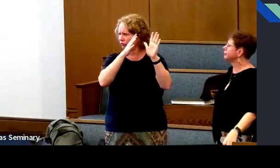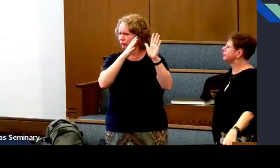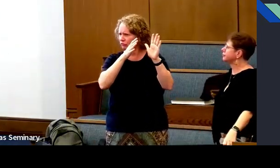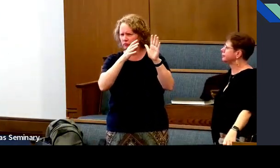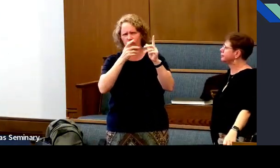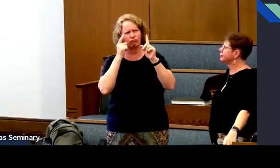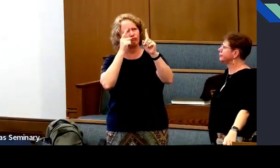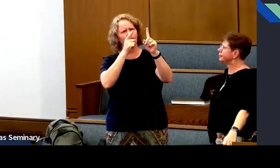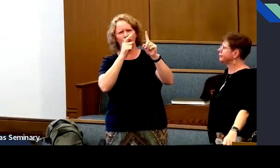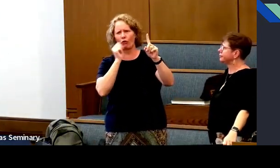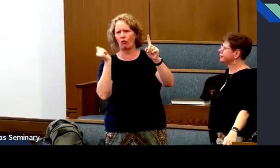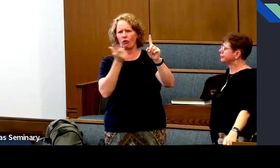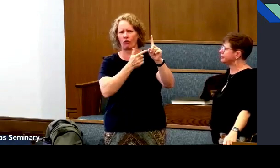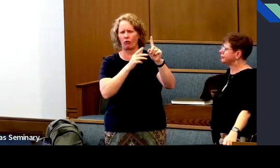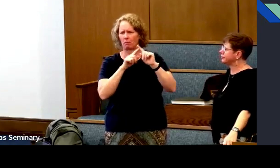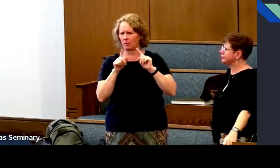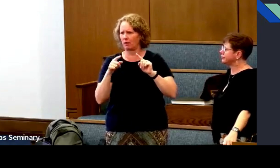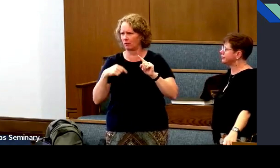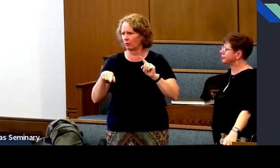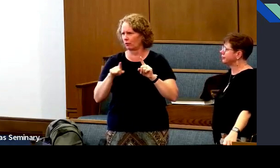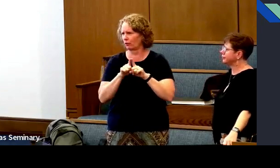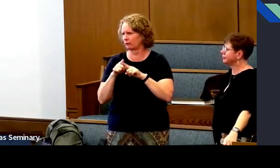We all have a goal to go back to Heavenly Father.